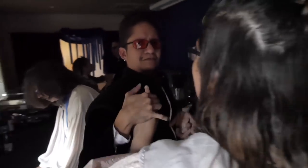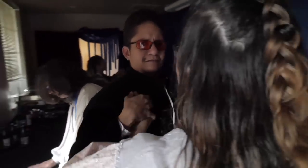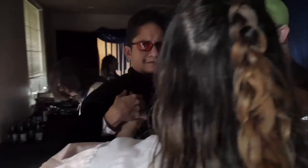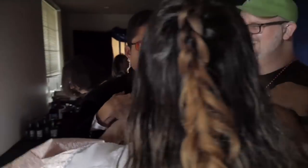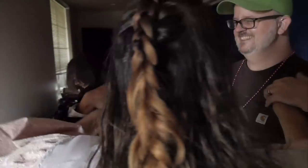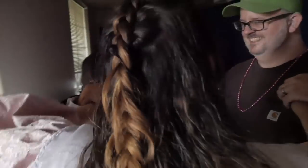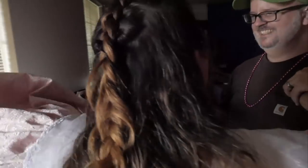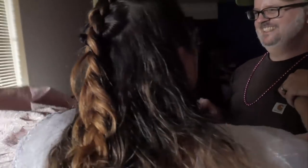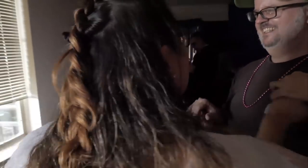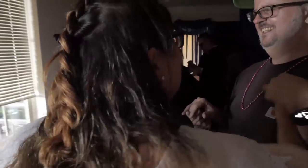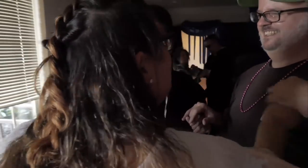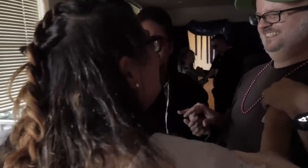You kiss by the book.